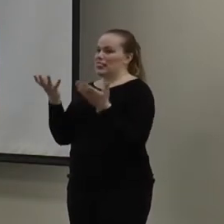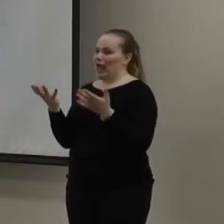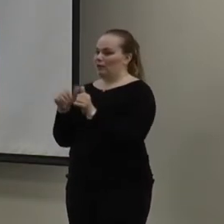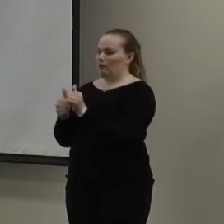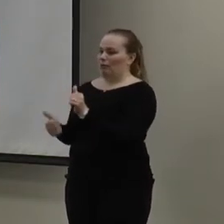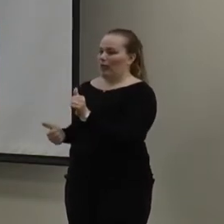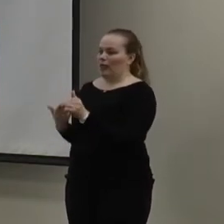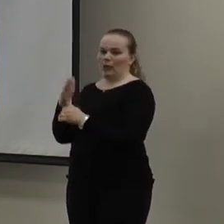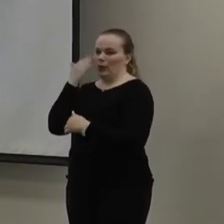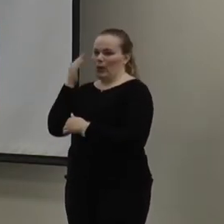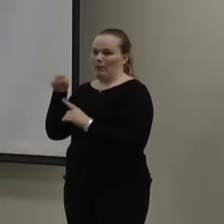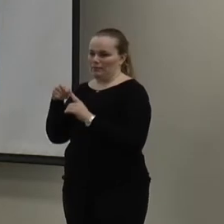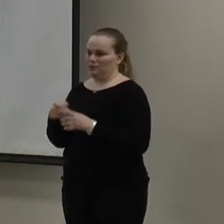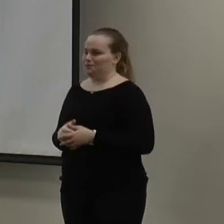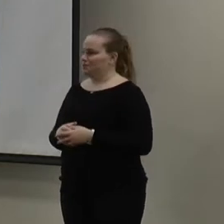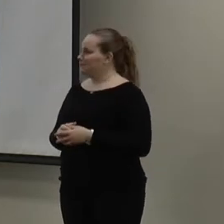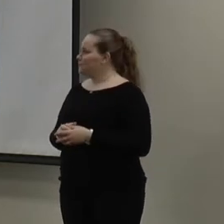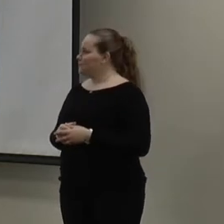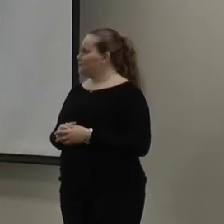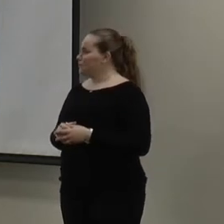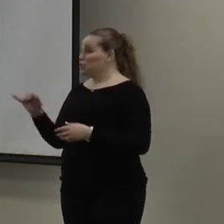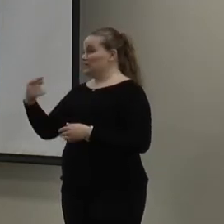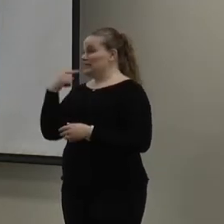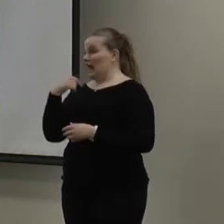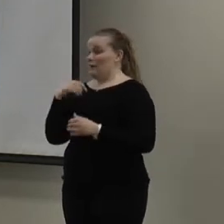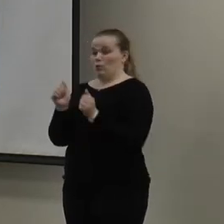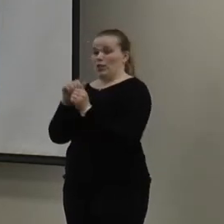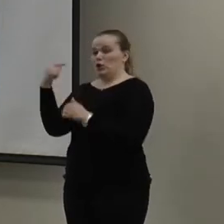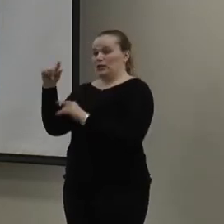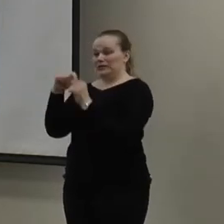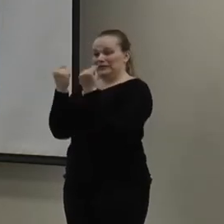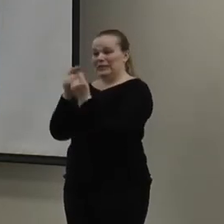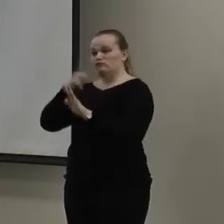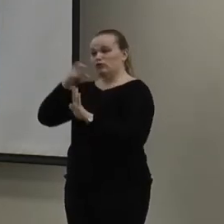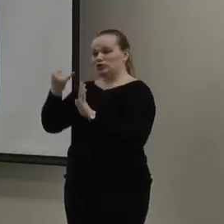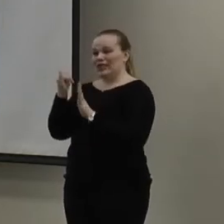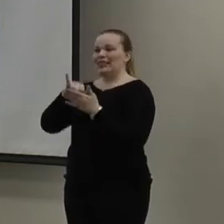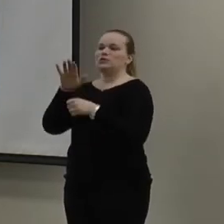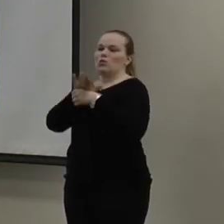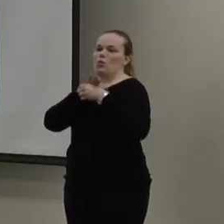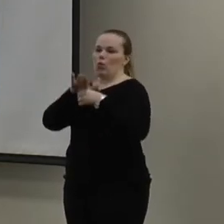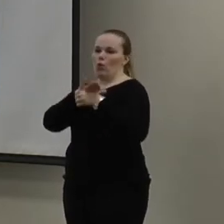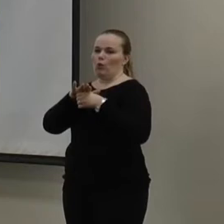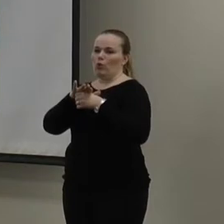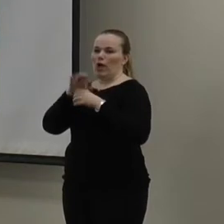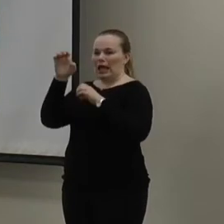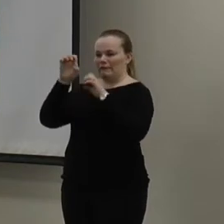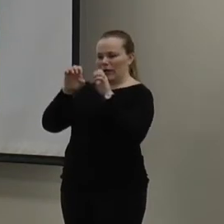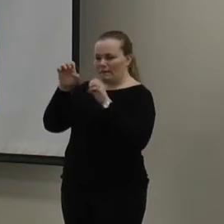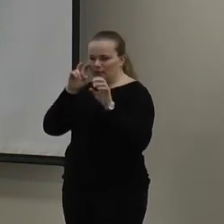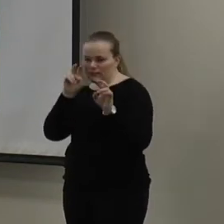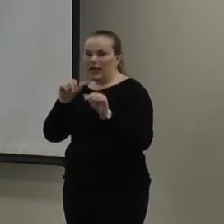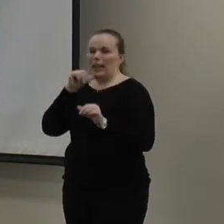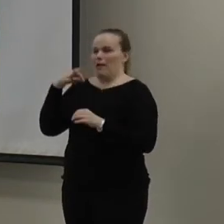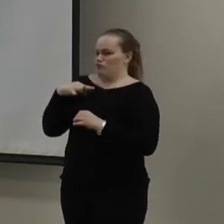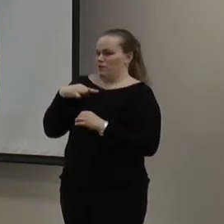behind the scenes. So, as I said, I'm with the Green Team Project, which is a local environmental nonprofit. we're